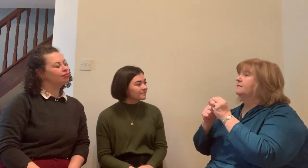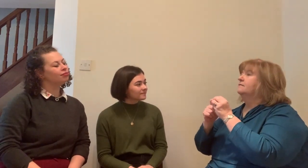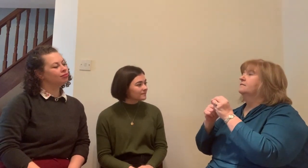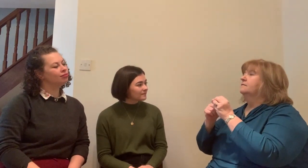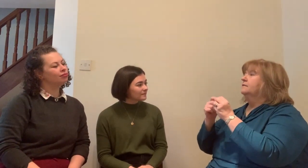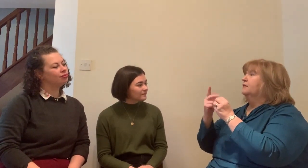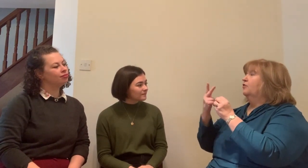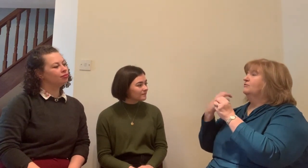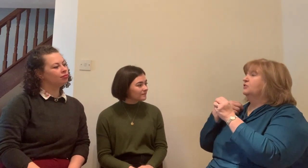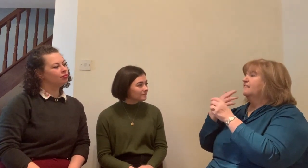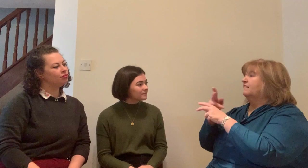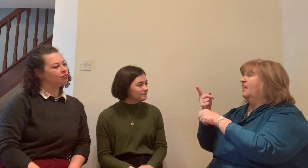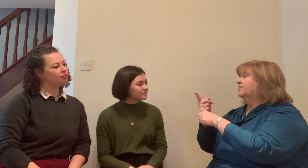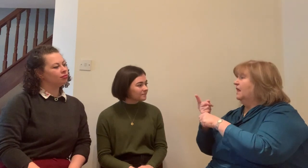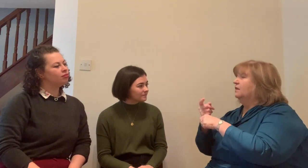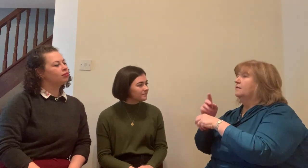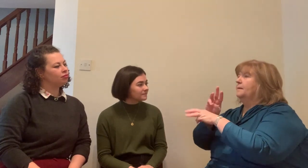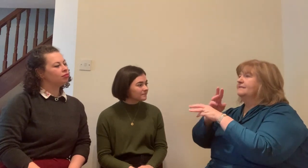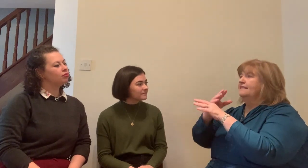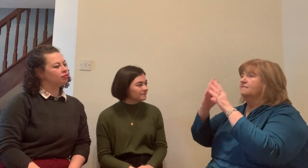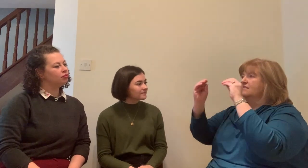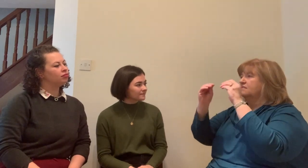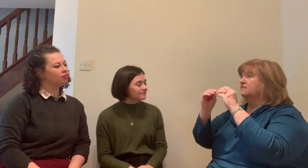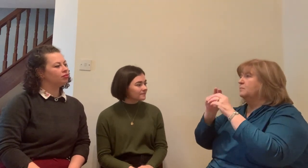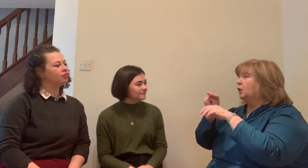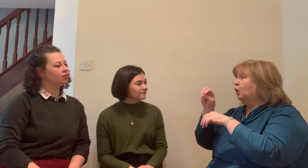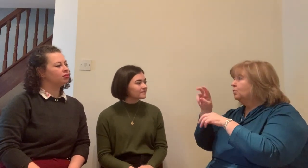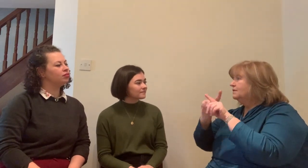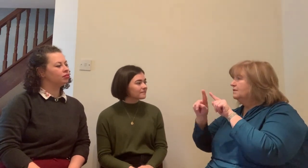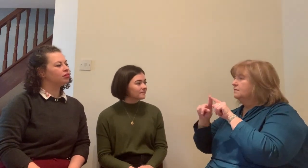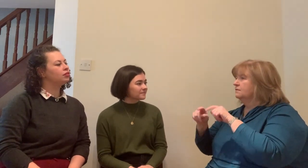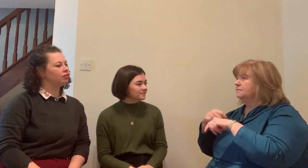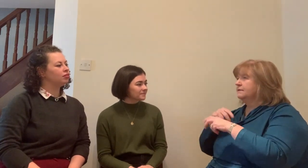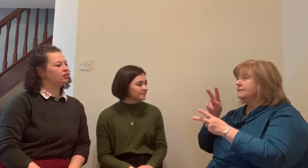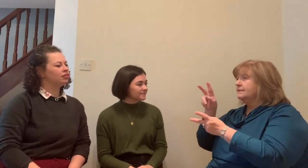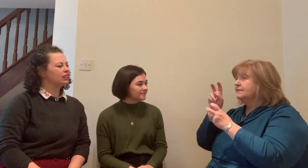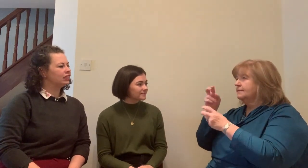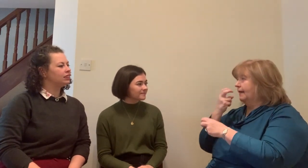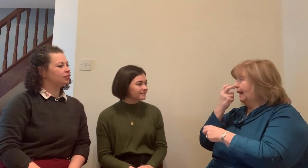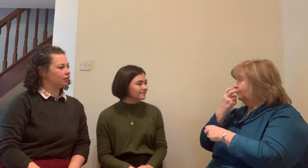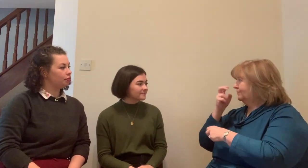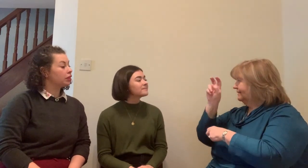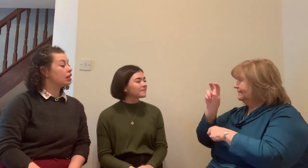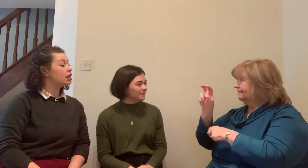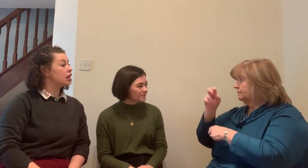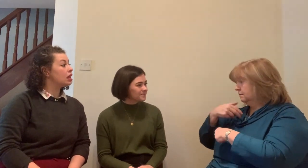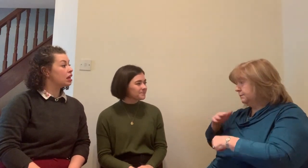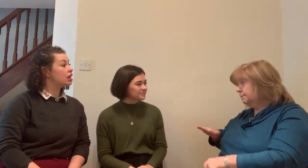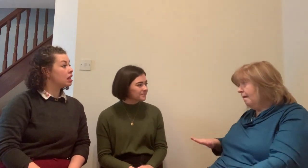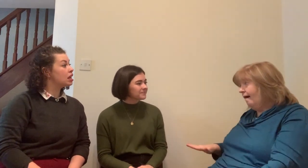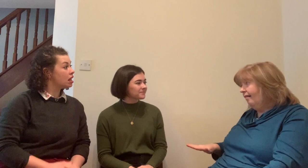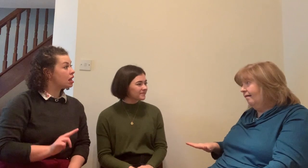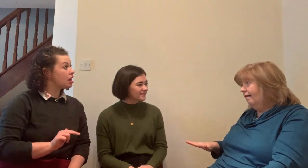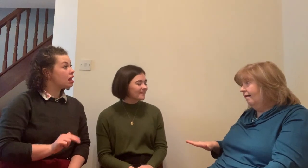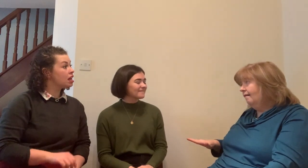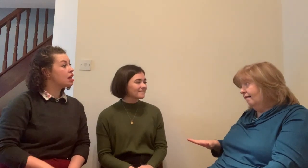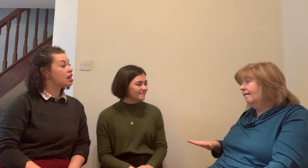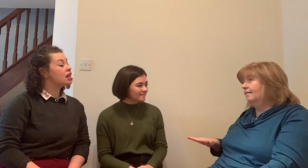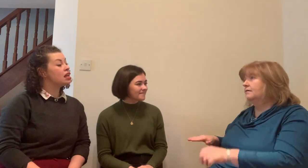understand me so we often interpreted for each other and again, this was without training. was a sense of kind of relay interpreting and it was something